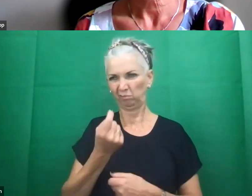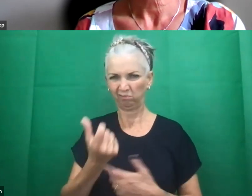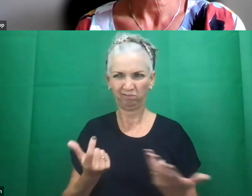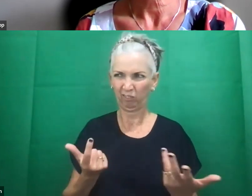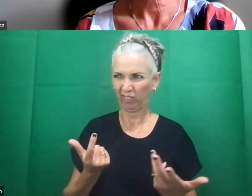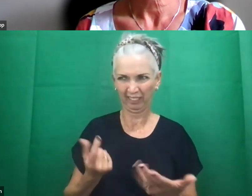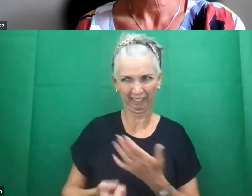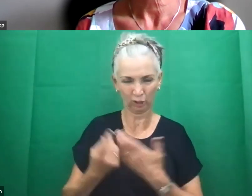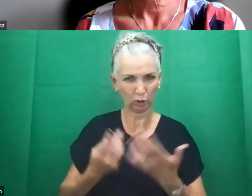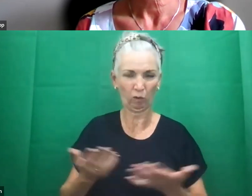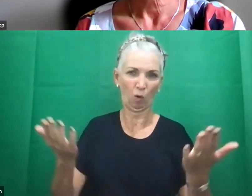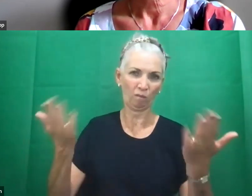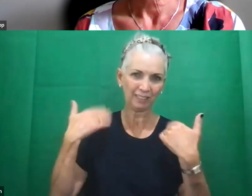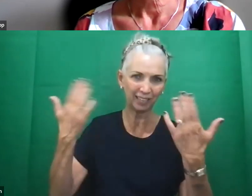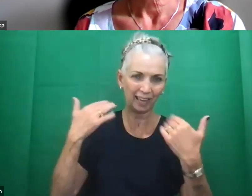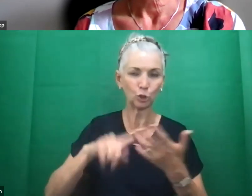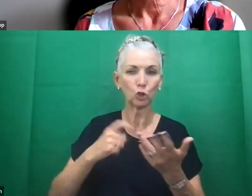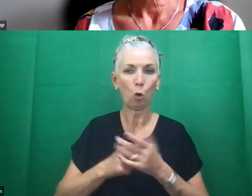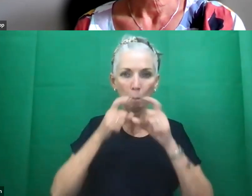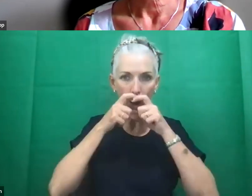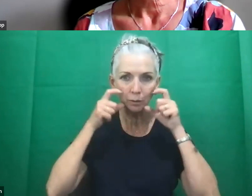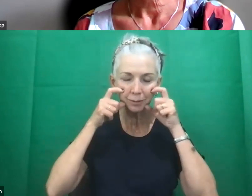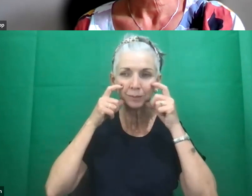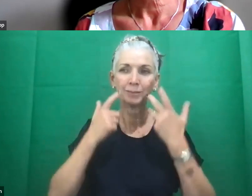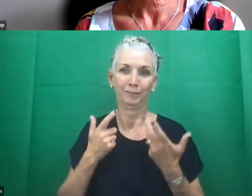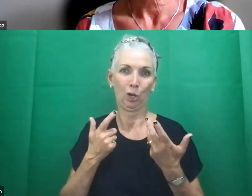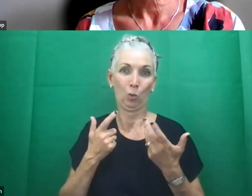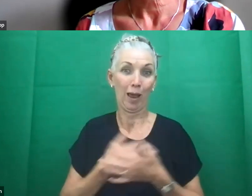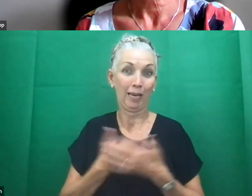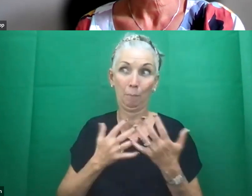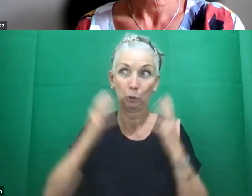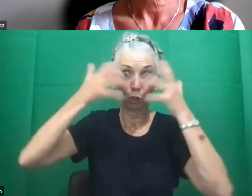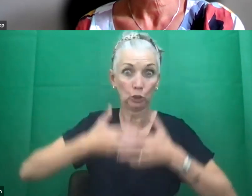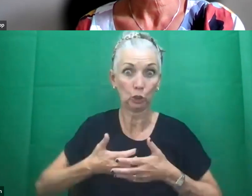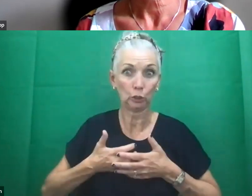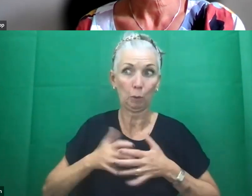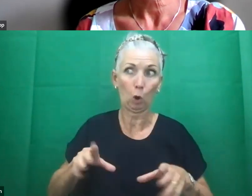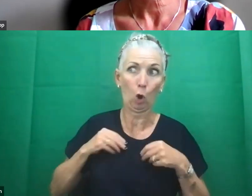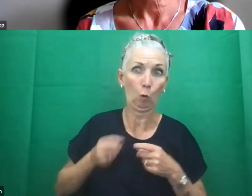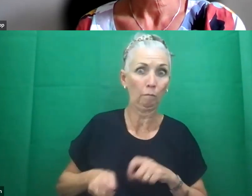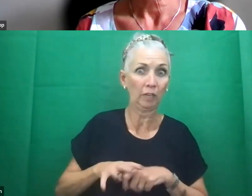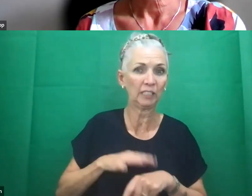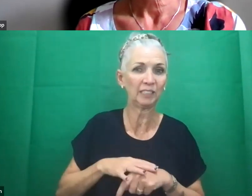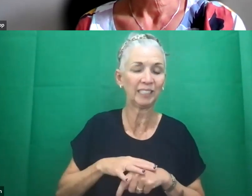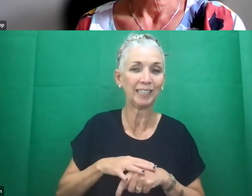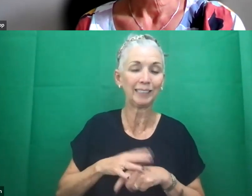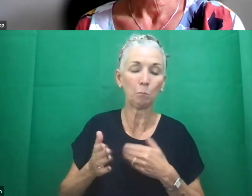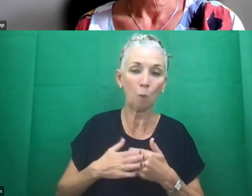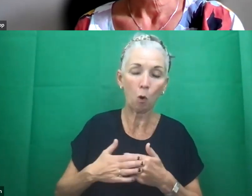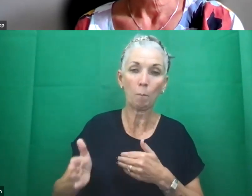or the need for masks. The result is therefore that anyone concerned about COVID infection is increasingly excluded, so she'd be interested in any